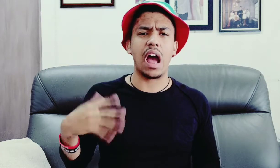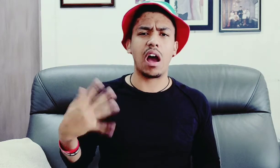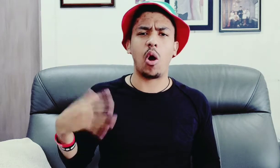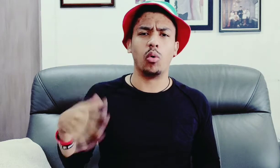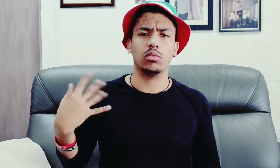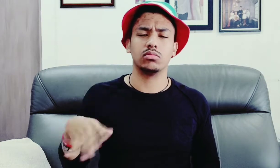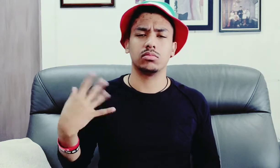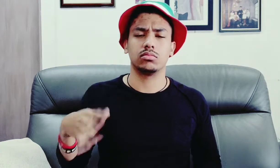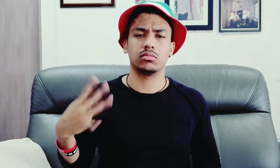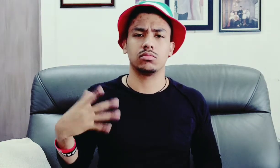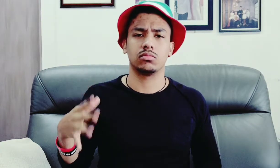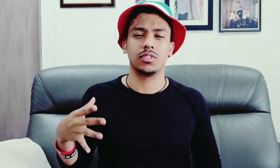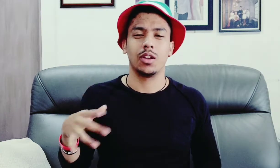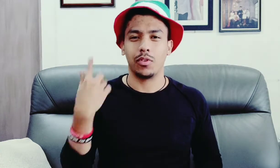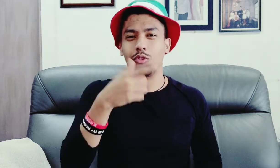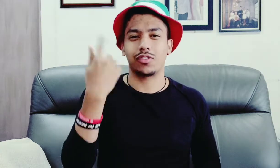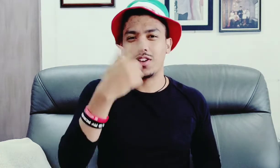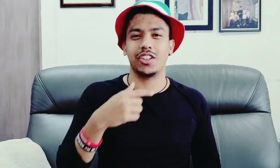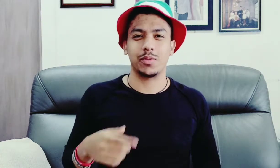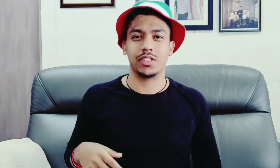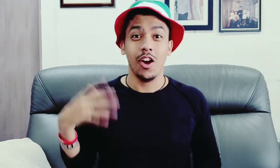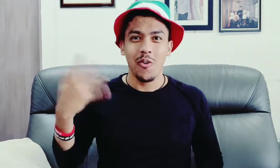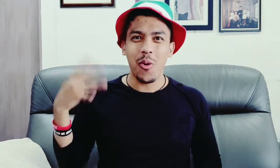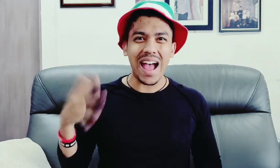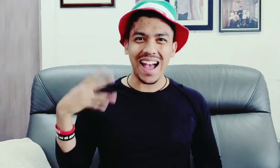of course facial expression wow